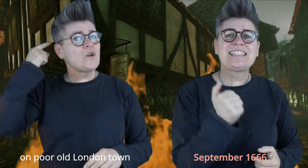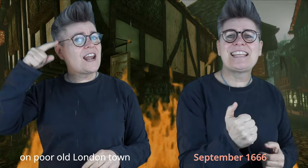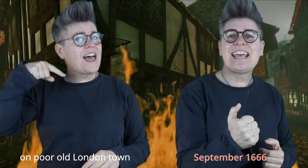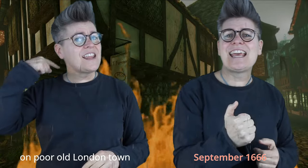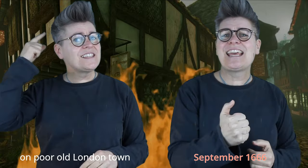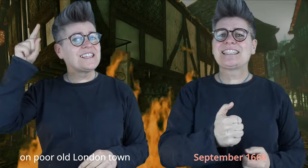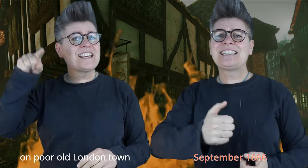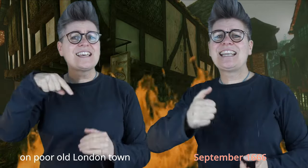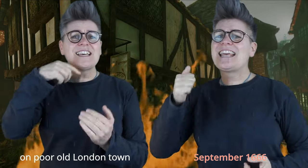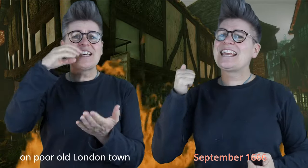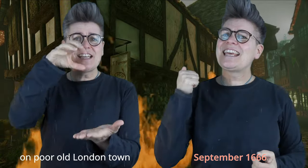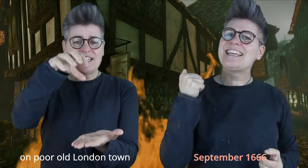September 1666